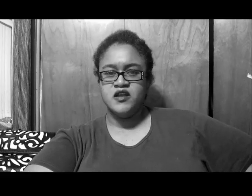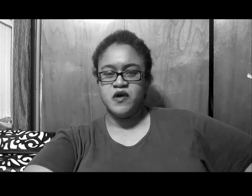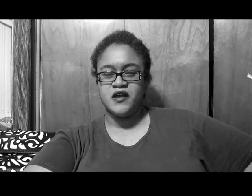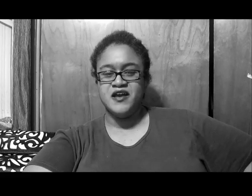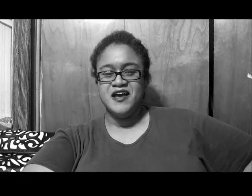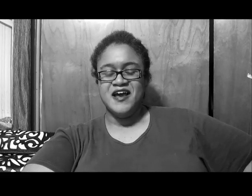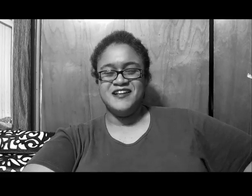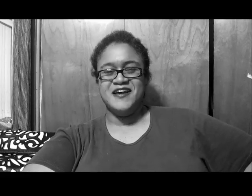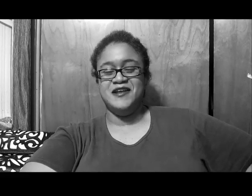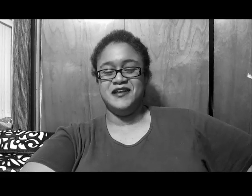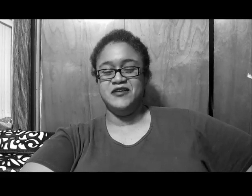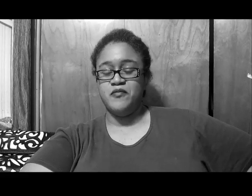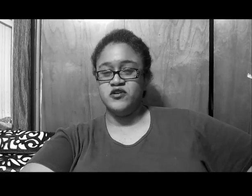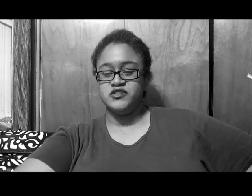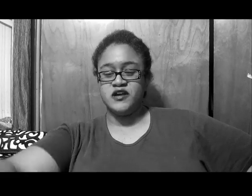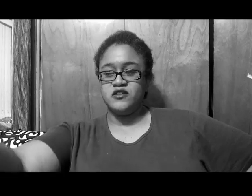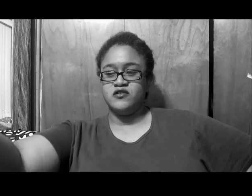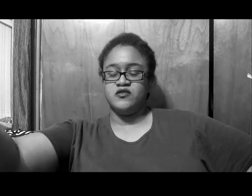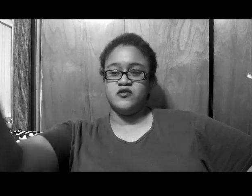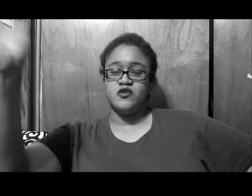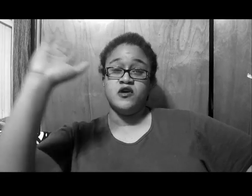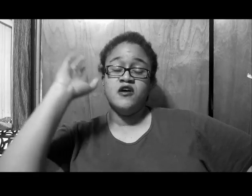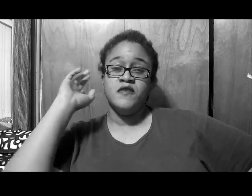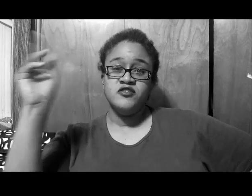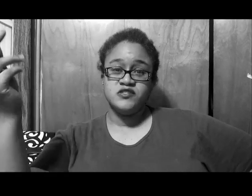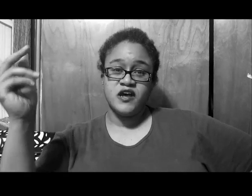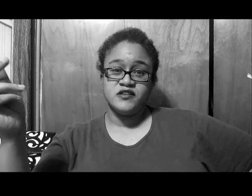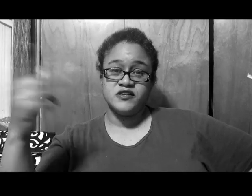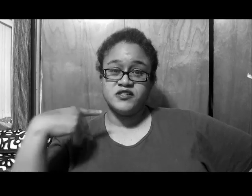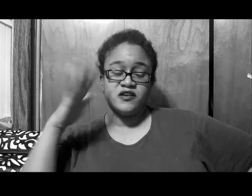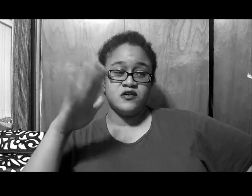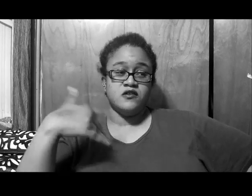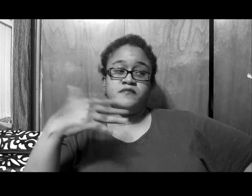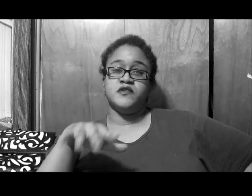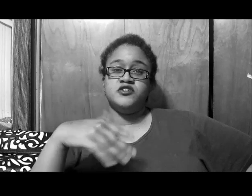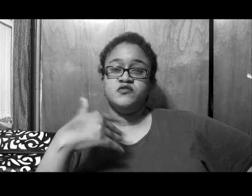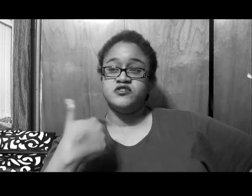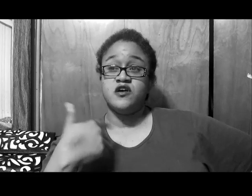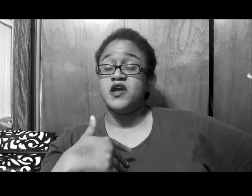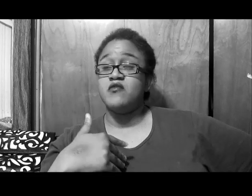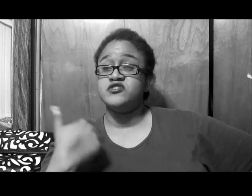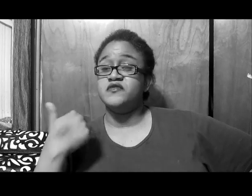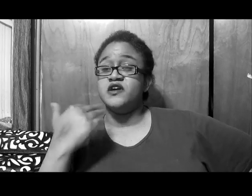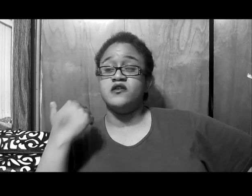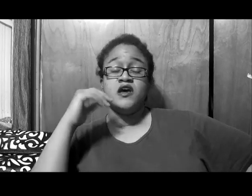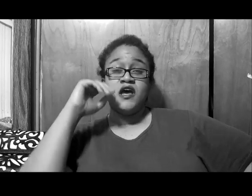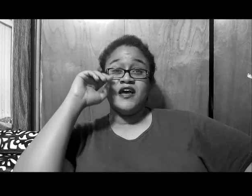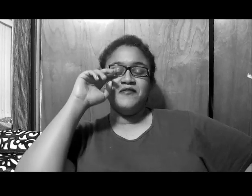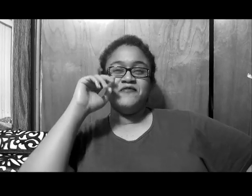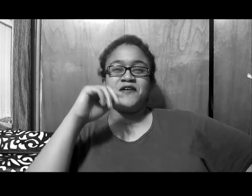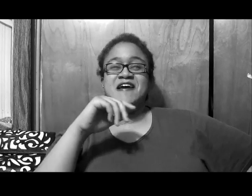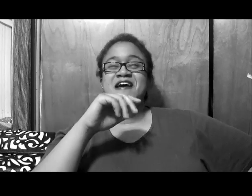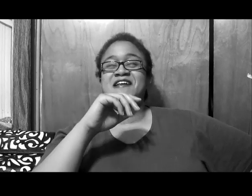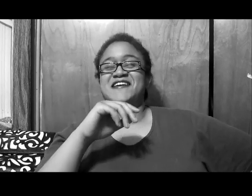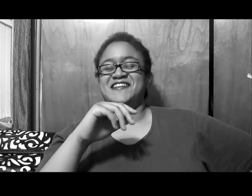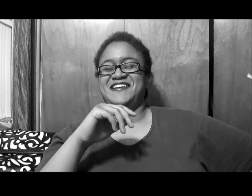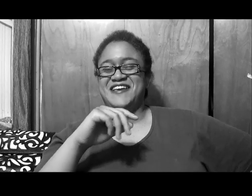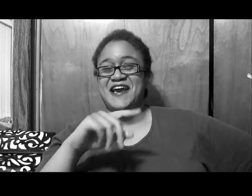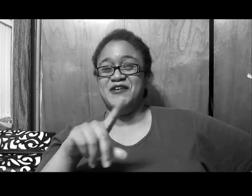anybody, and then, you know, Portia's like, no, Phaedra's like this, like, um, I mean, she wasn't talking to I wasn't even there, and then, for Kenya, Kenya